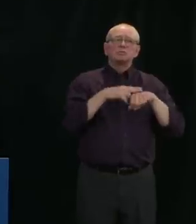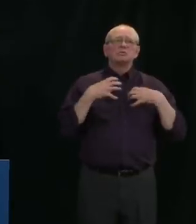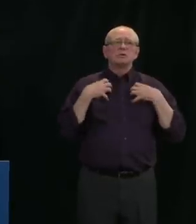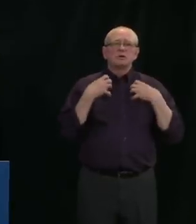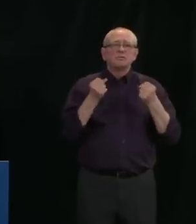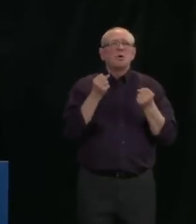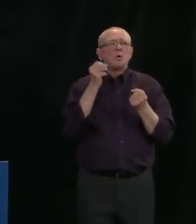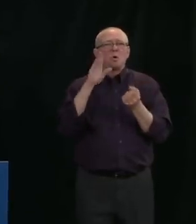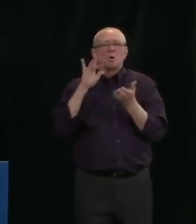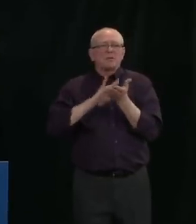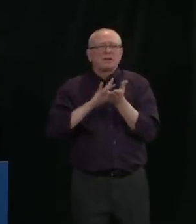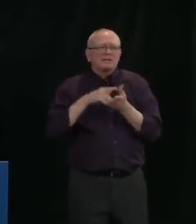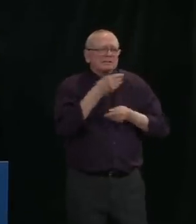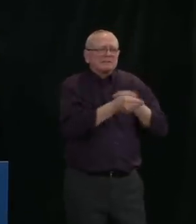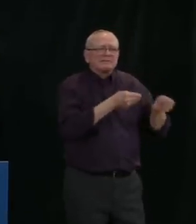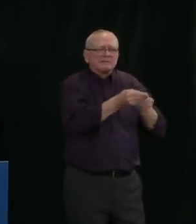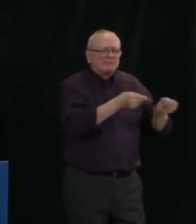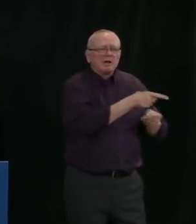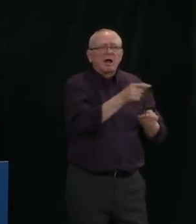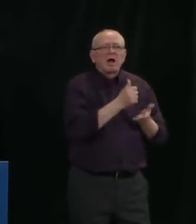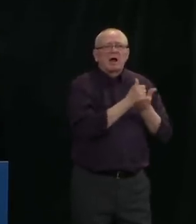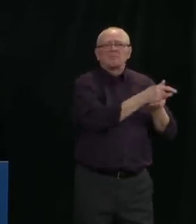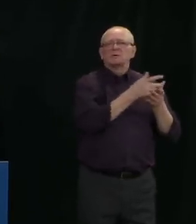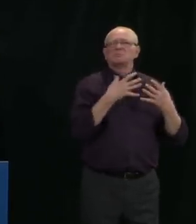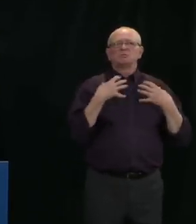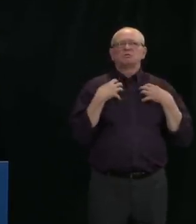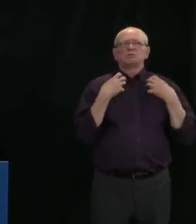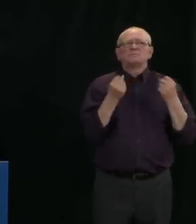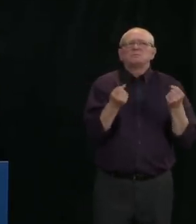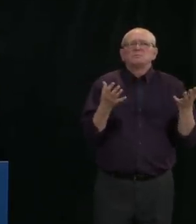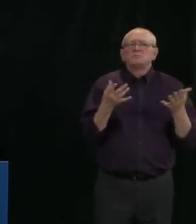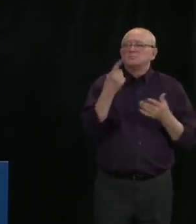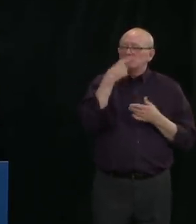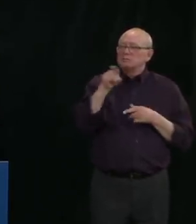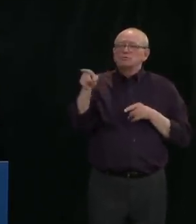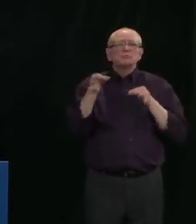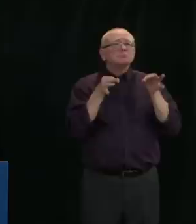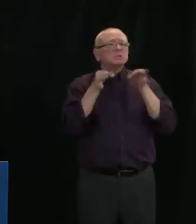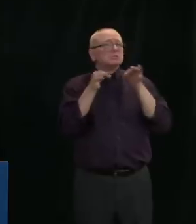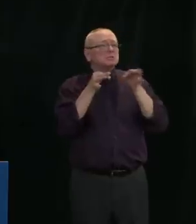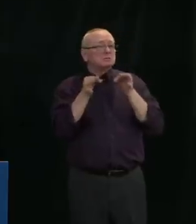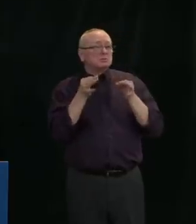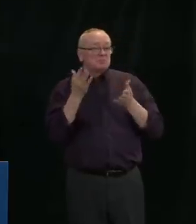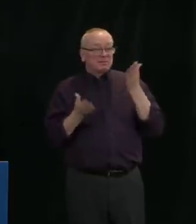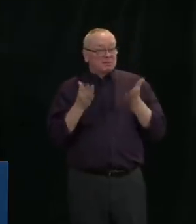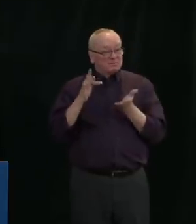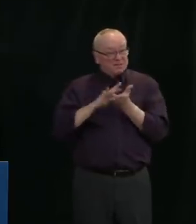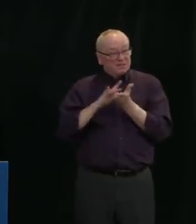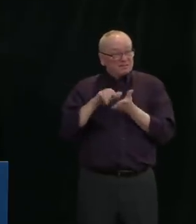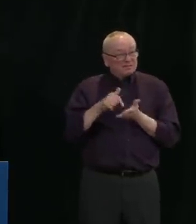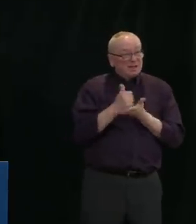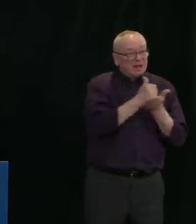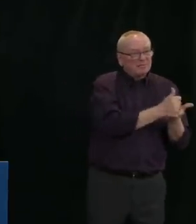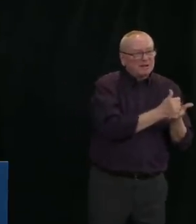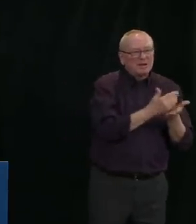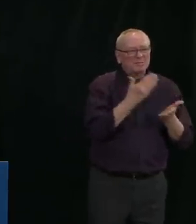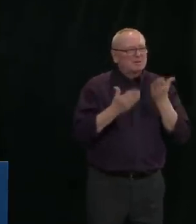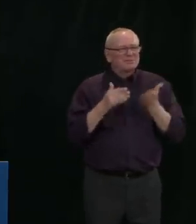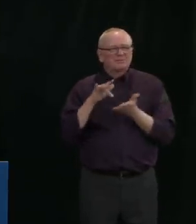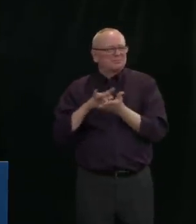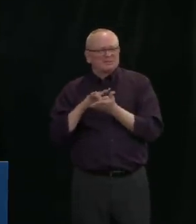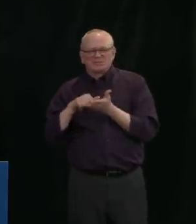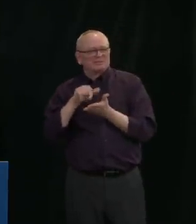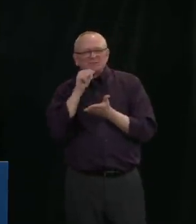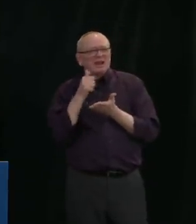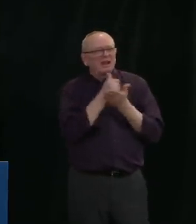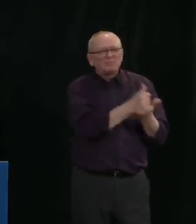recoveries that you can maybe share and say that, oh, this may be working or this may not be working? So it's a little too